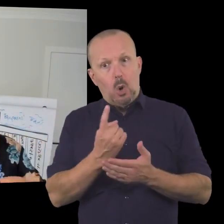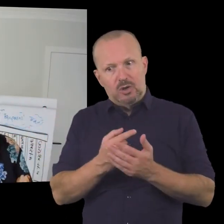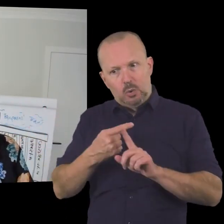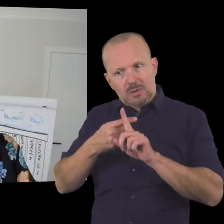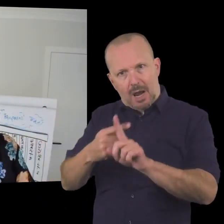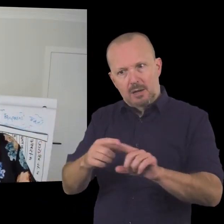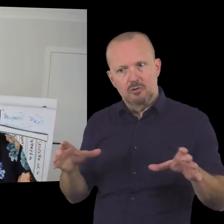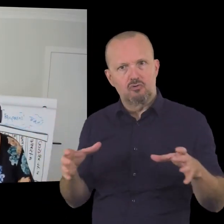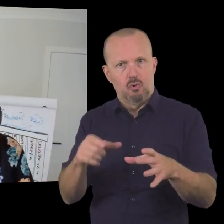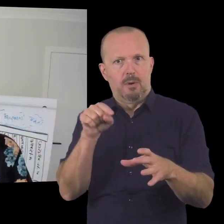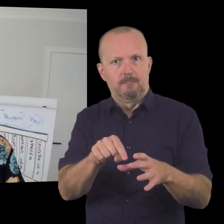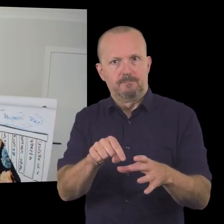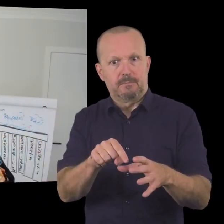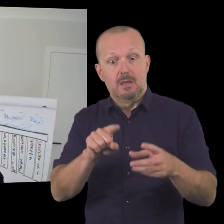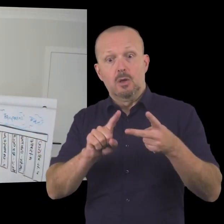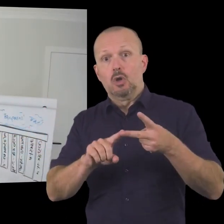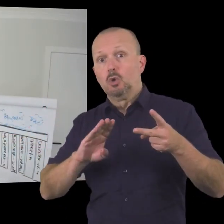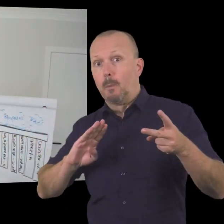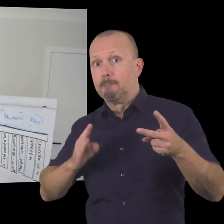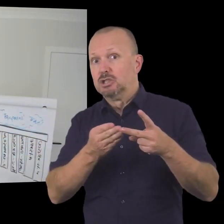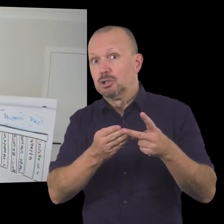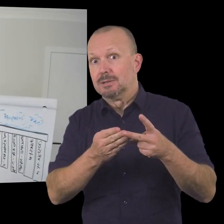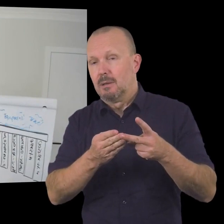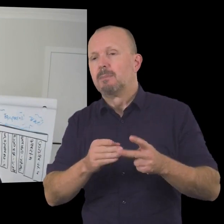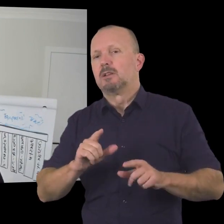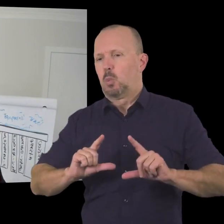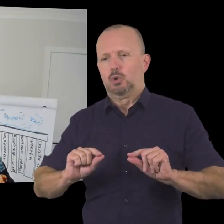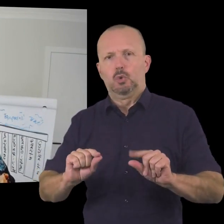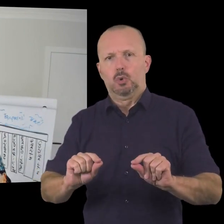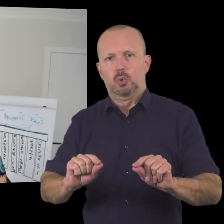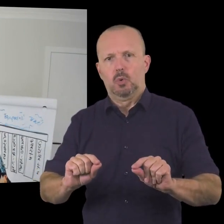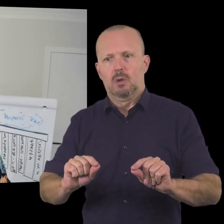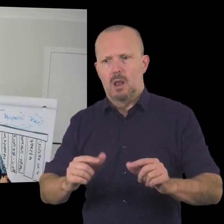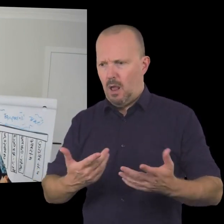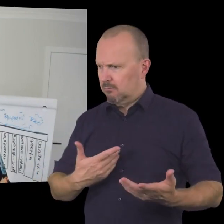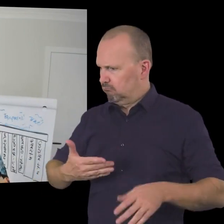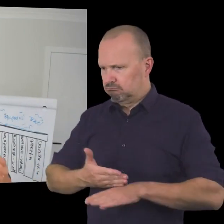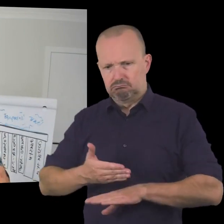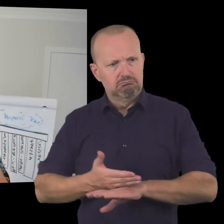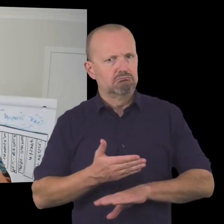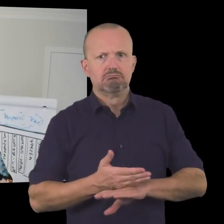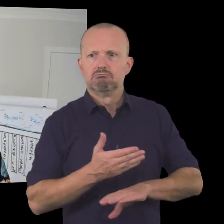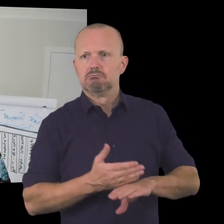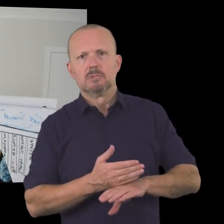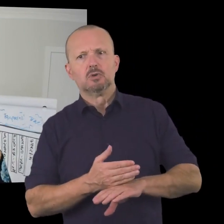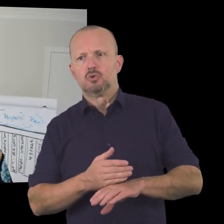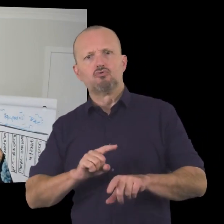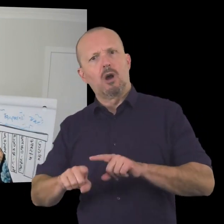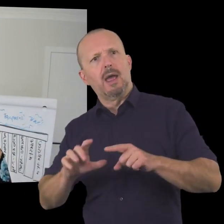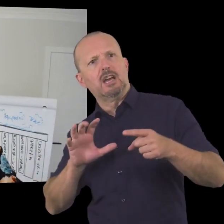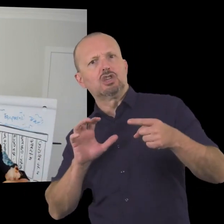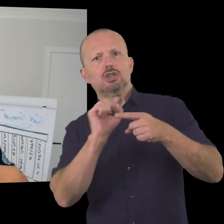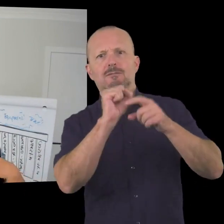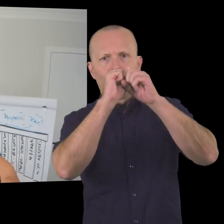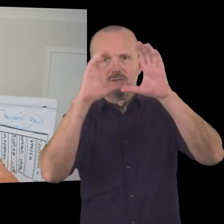at large for those that you support your mission is what you do specifically what do you do to walk to work towards that vision